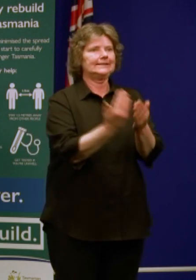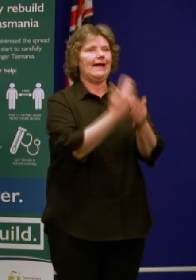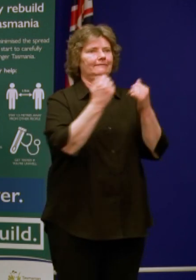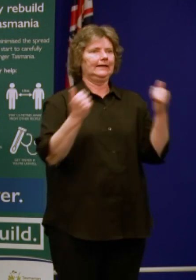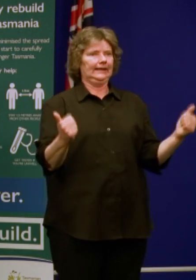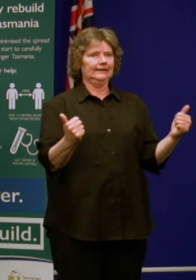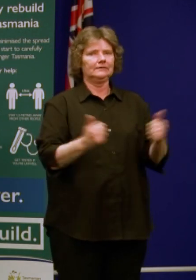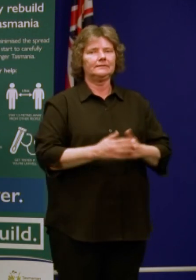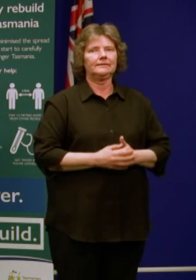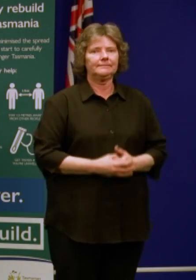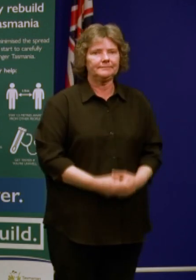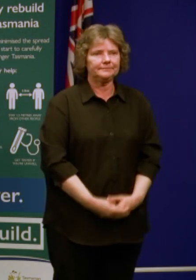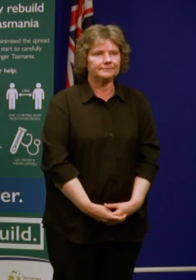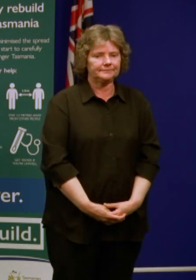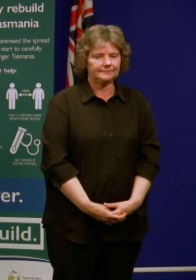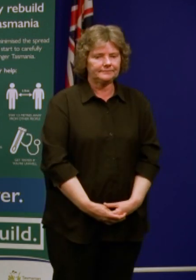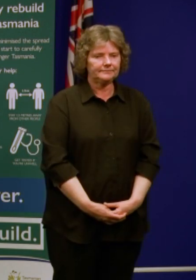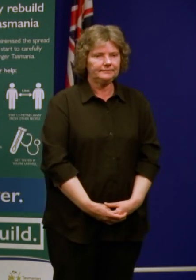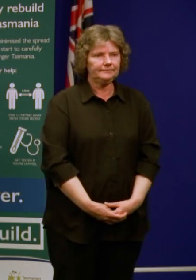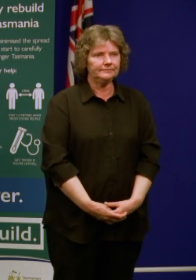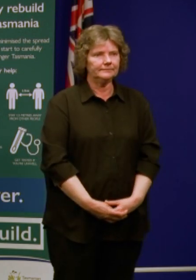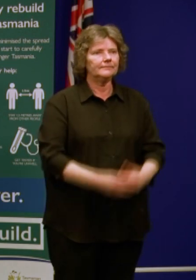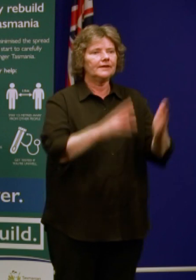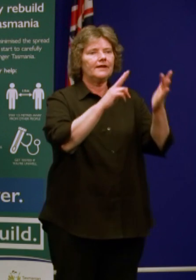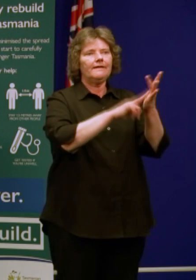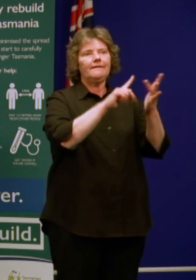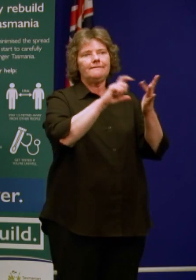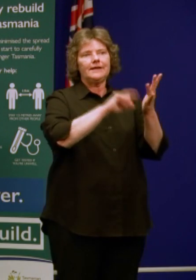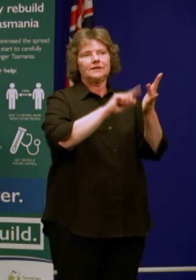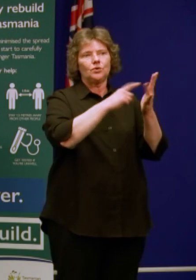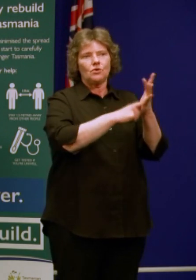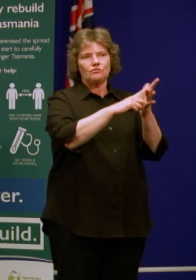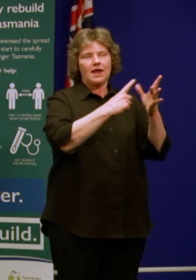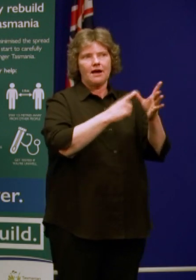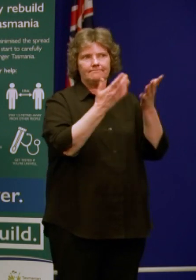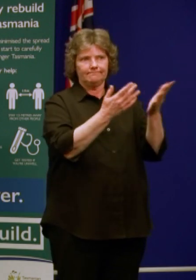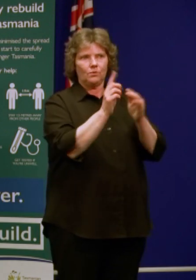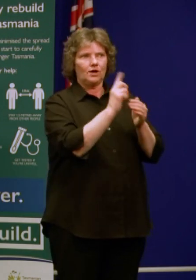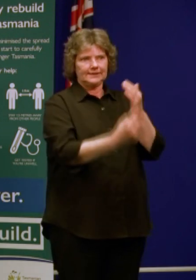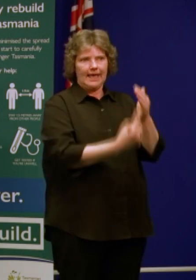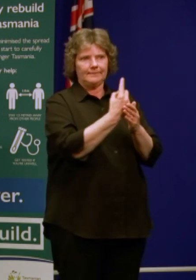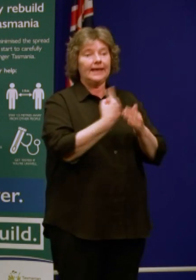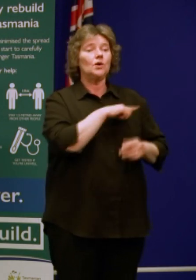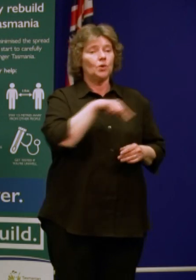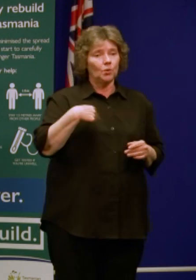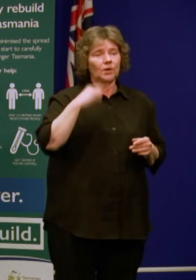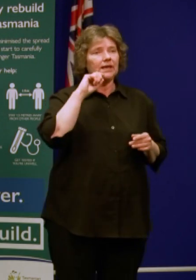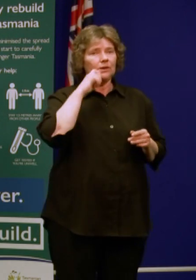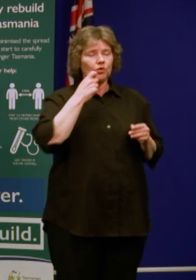Now in terms of what's occurring in Victoria, we will continue to assess the border risks